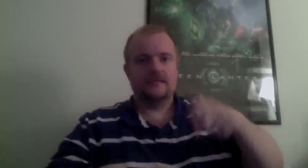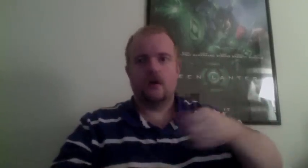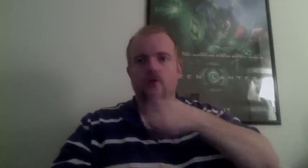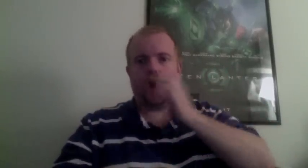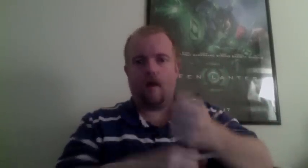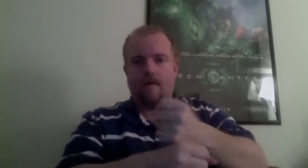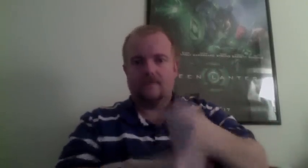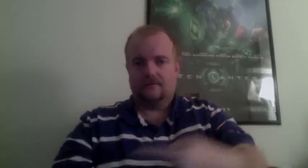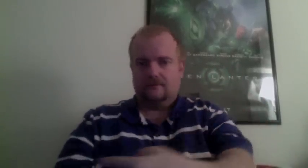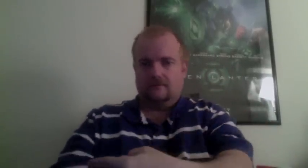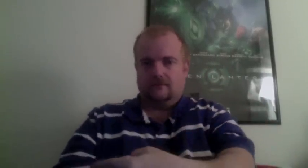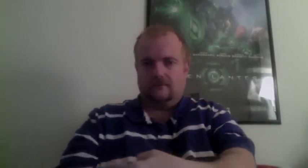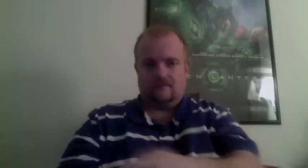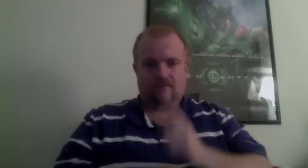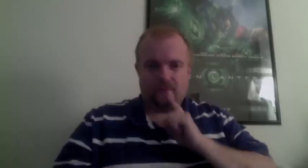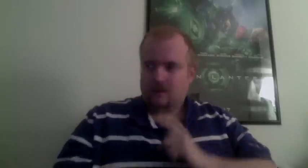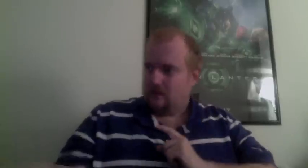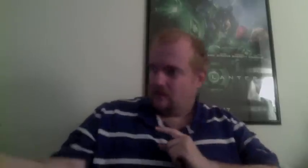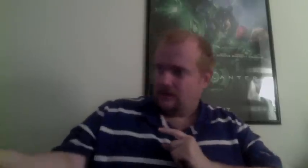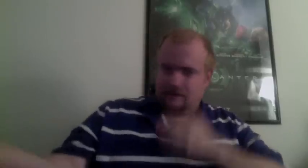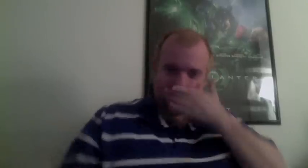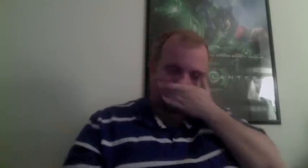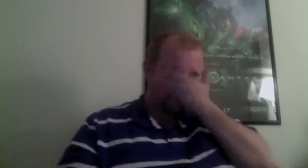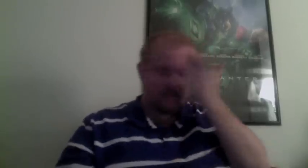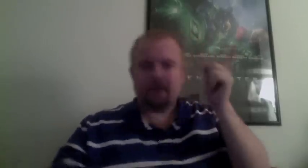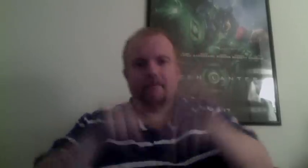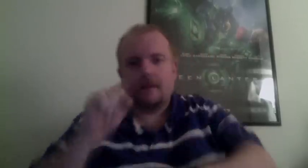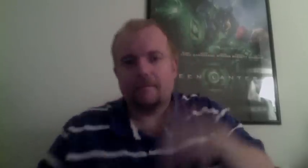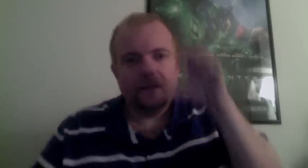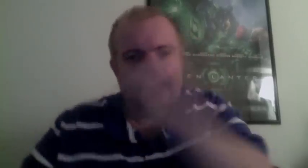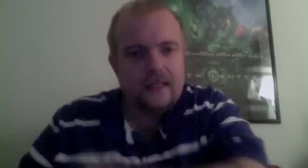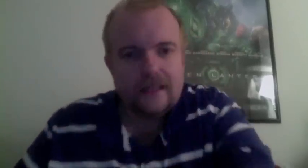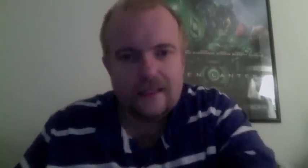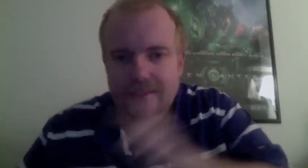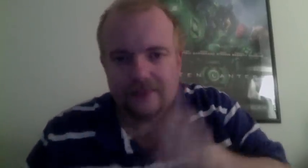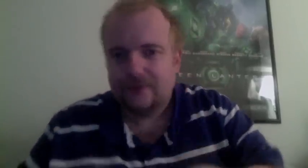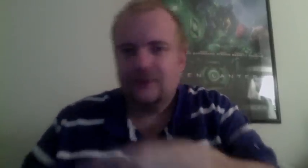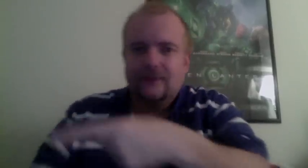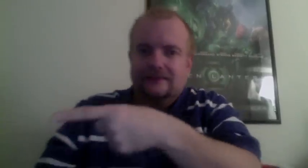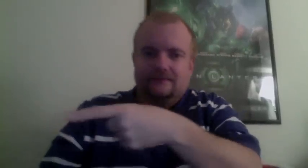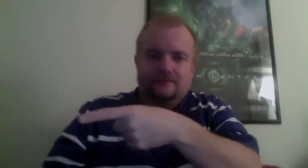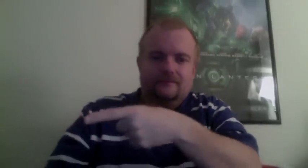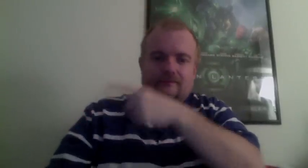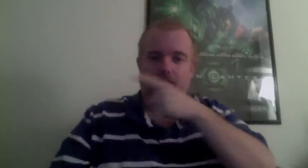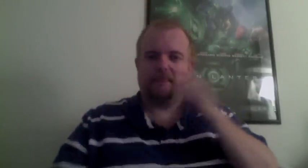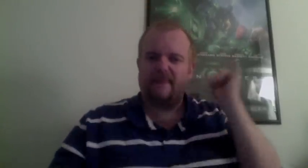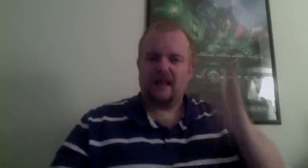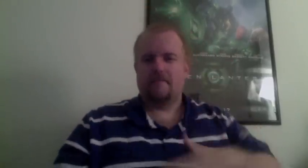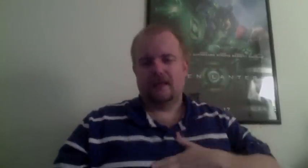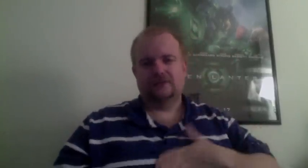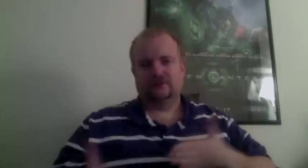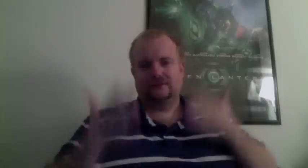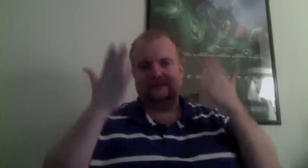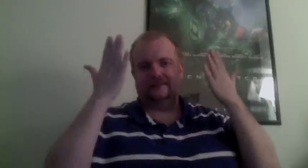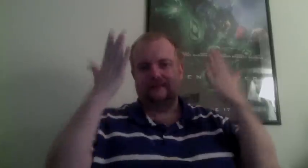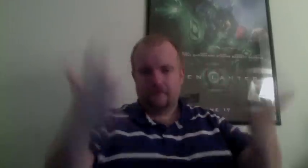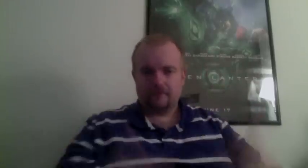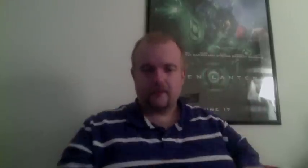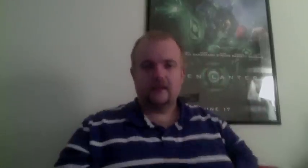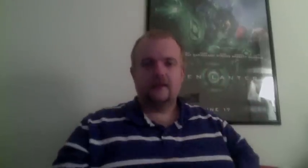including a tactical data exchange system known as Link-16. Link-16 is what I would call the Internet in the